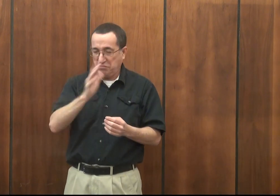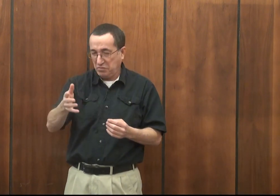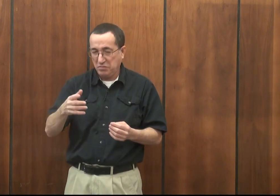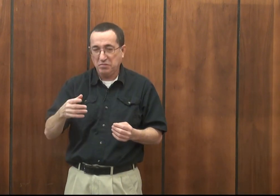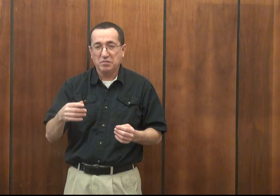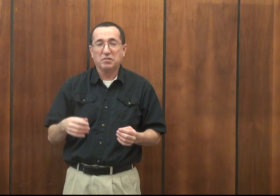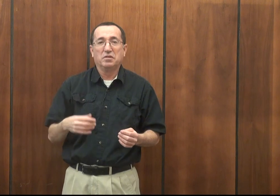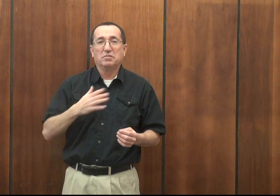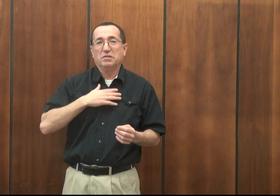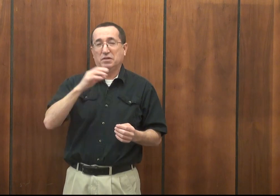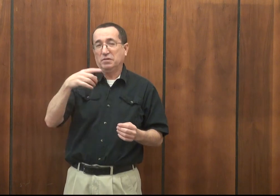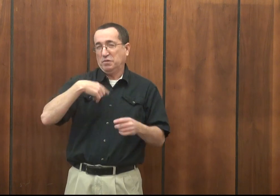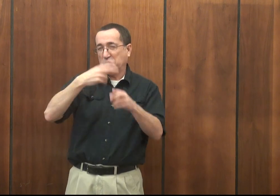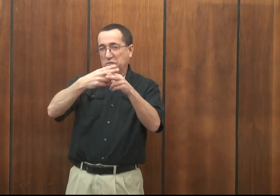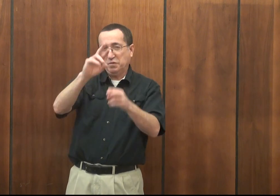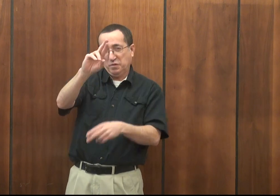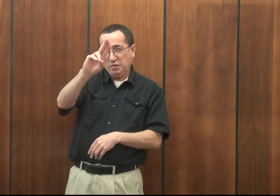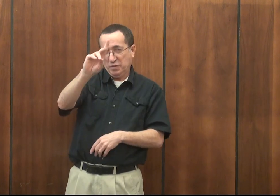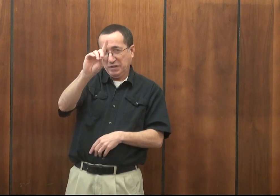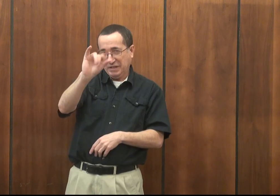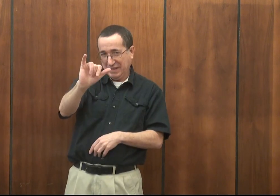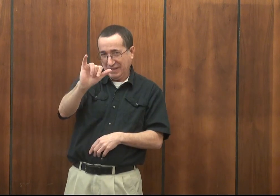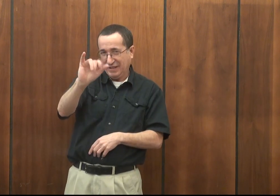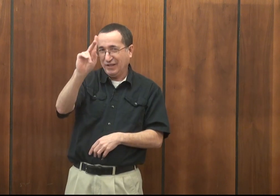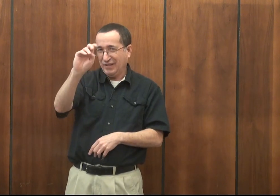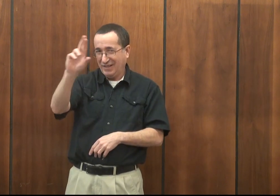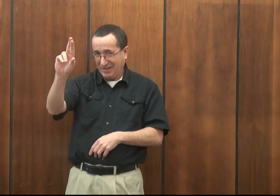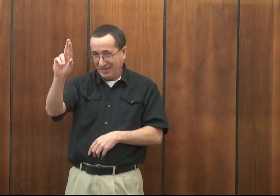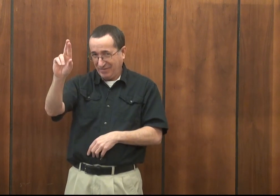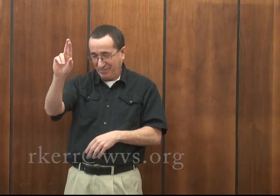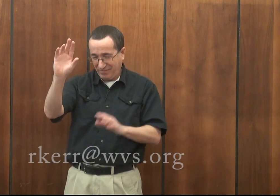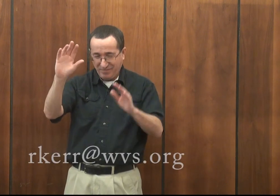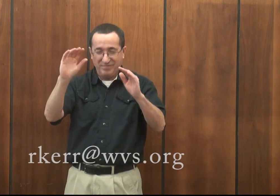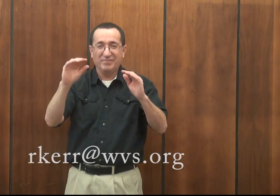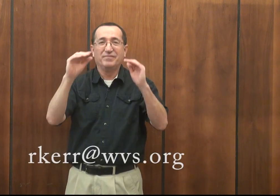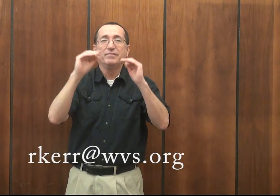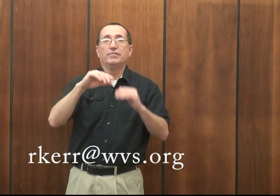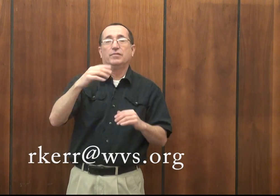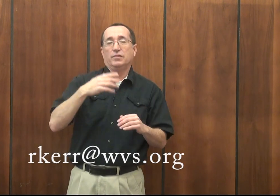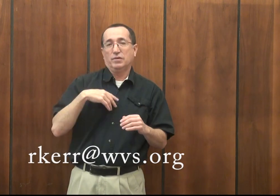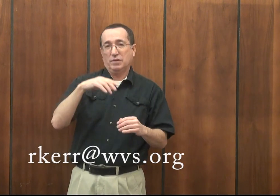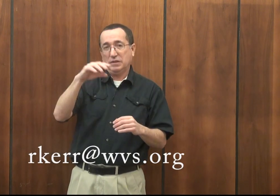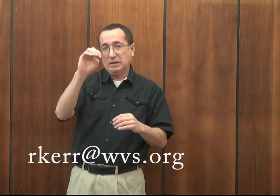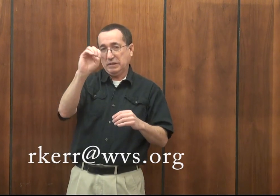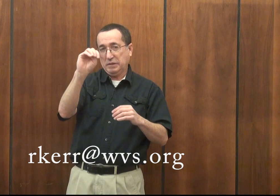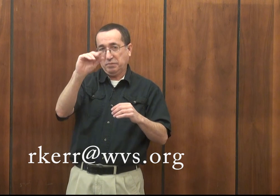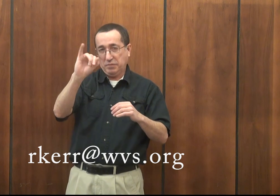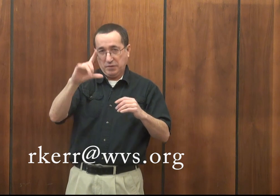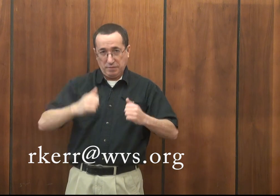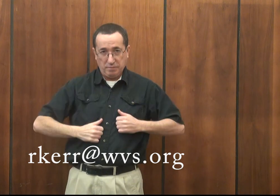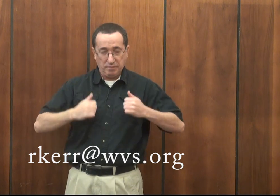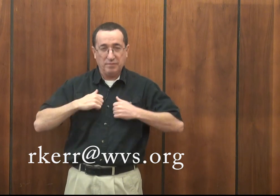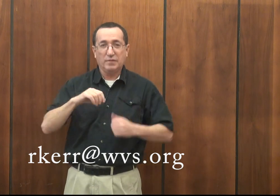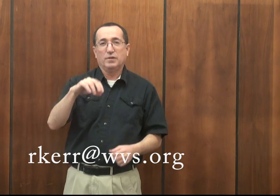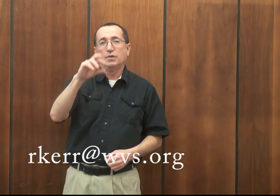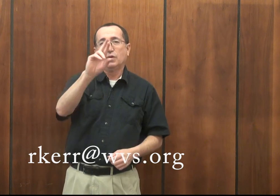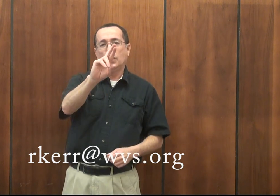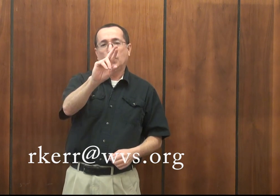That would be fine. I'm Rudy Kerr. My email address is